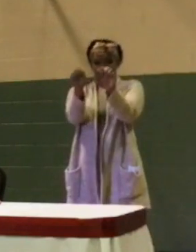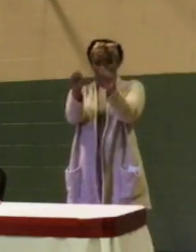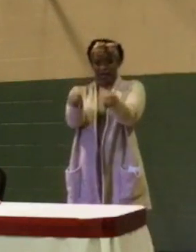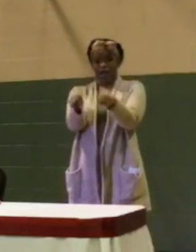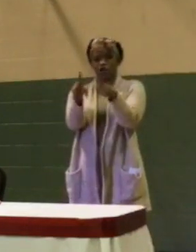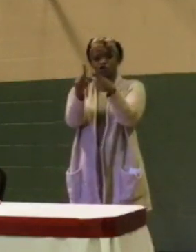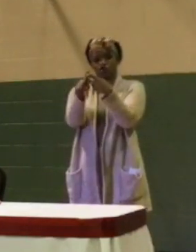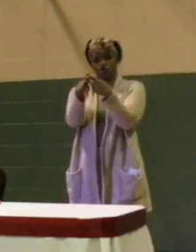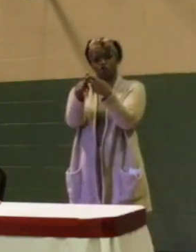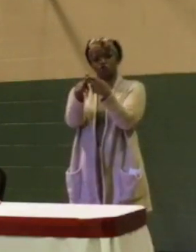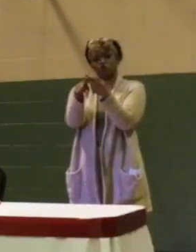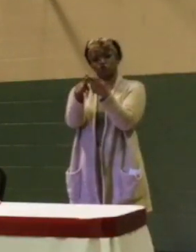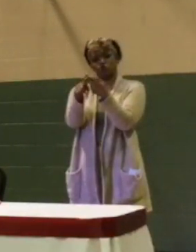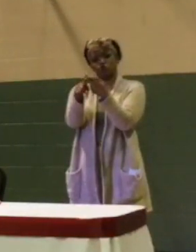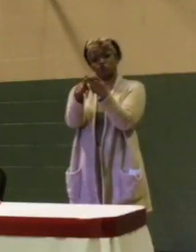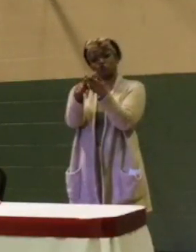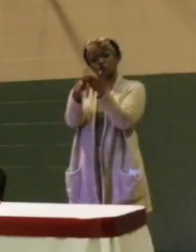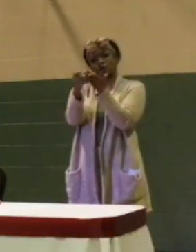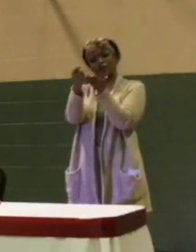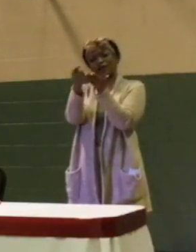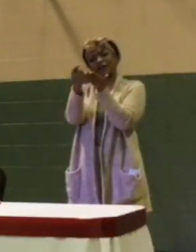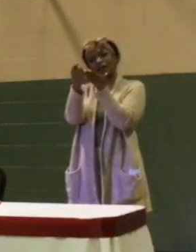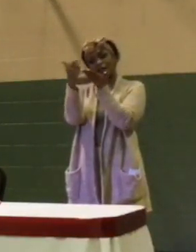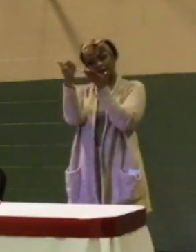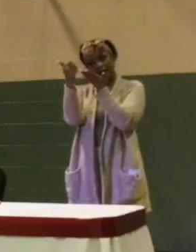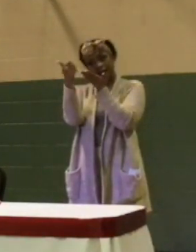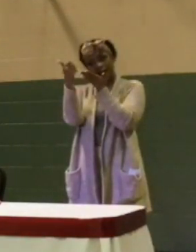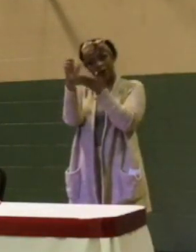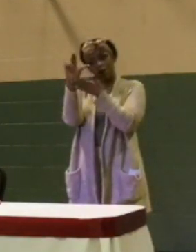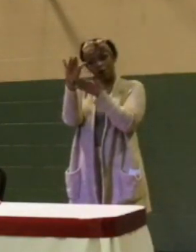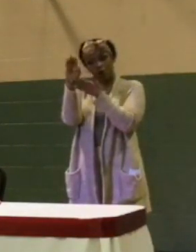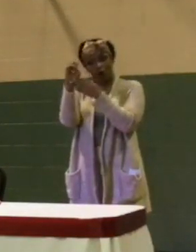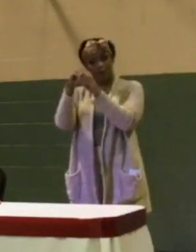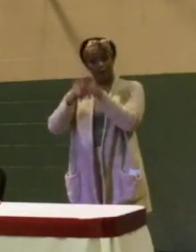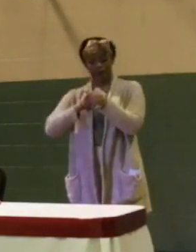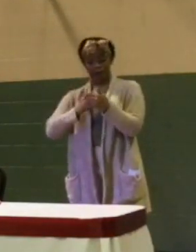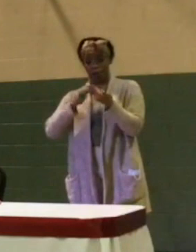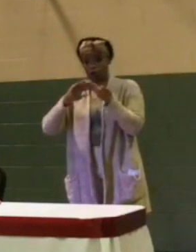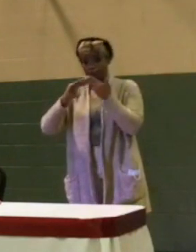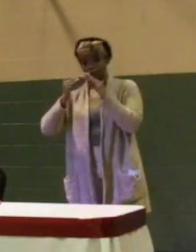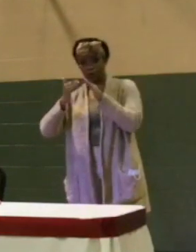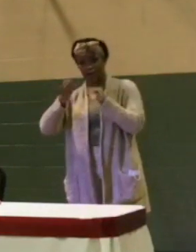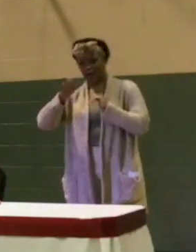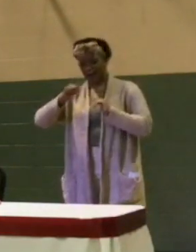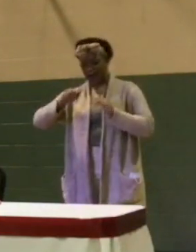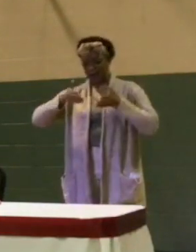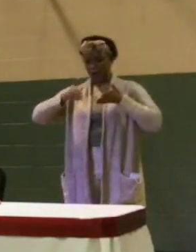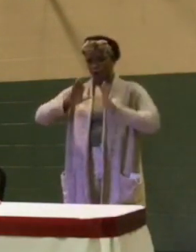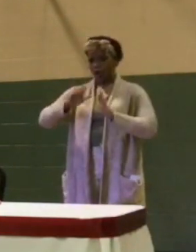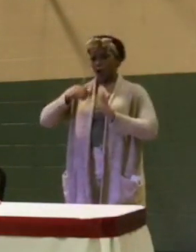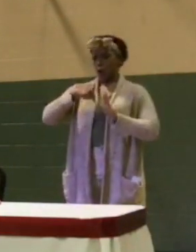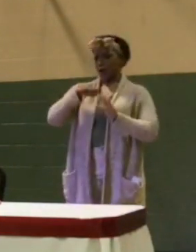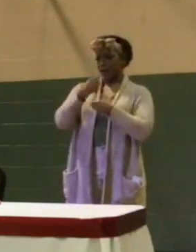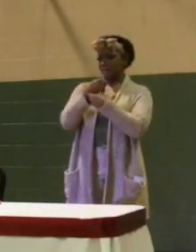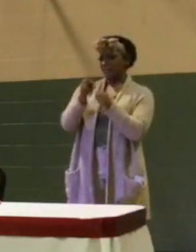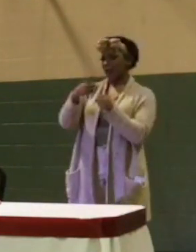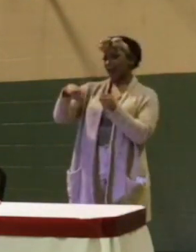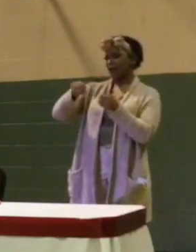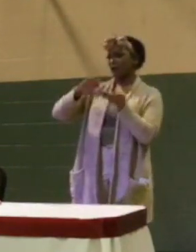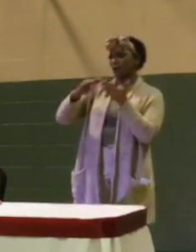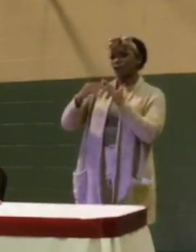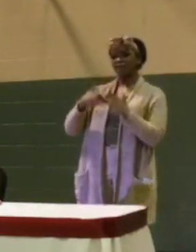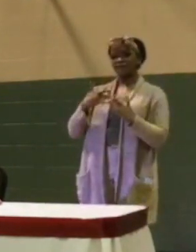crime in our community any way that we can make the community feel safe.